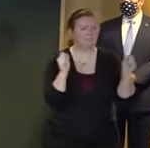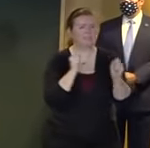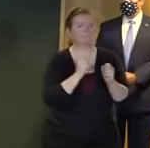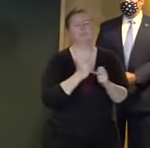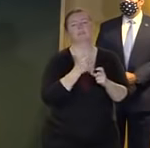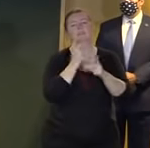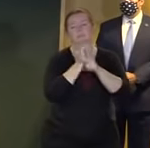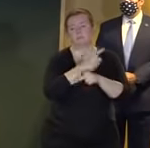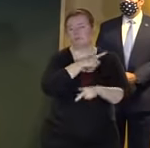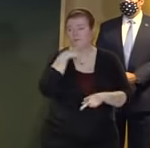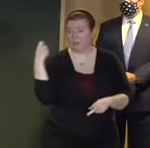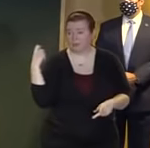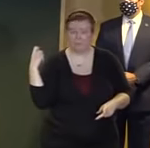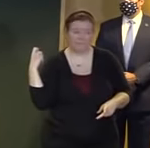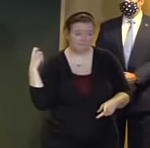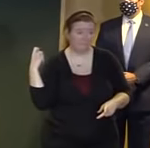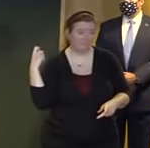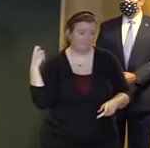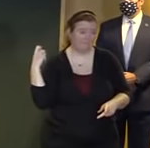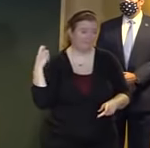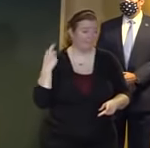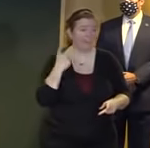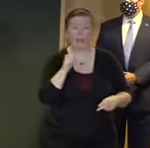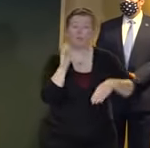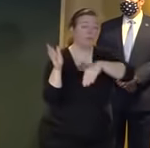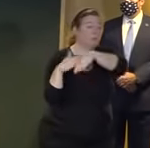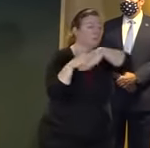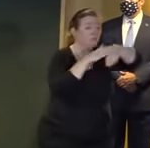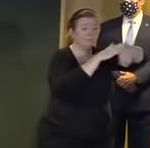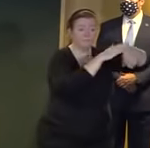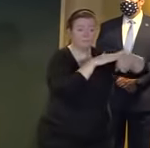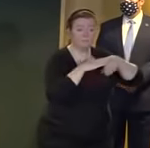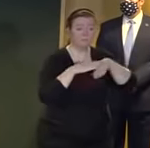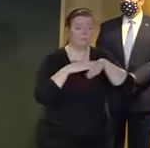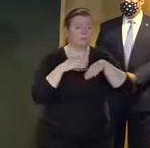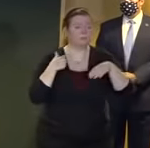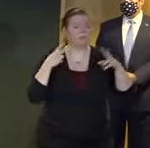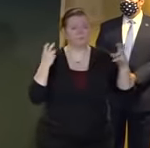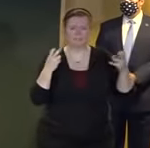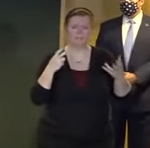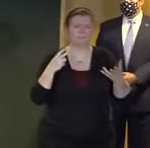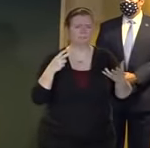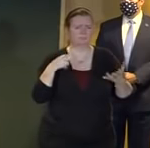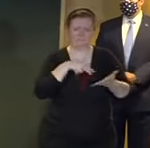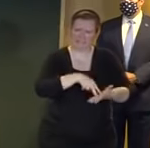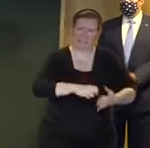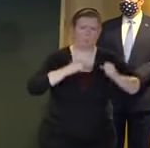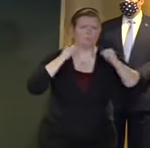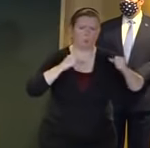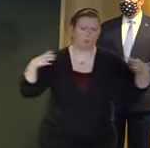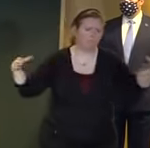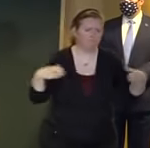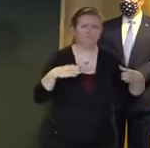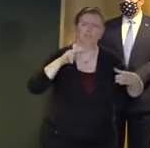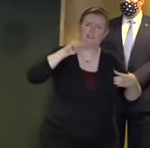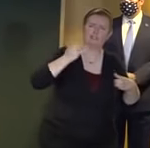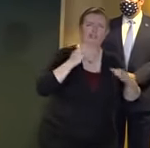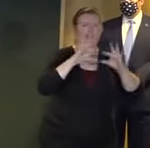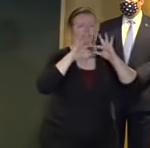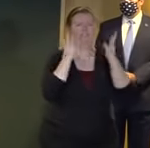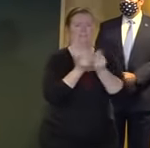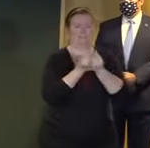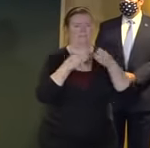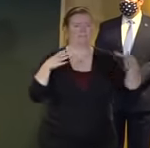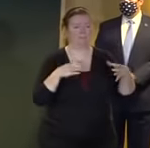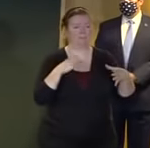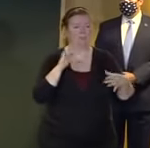god willing we come through this standing strong as one new jersey family and again we hopefully have a day tomorrow where the sun